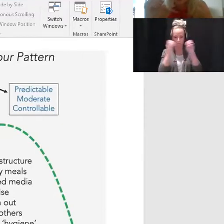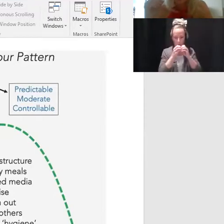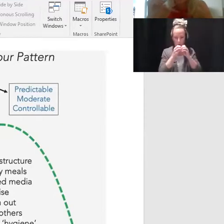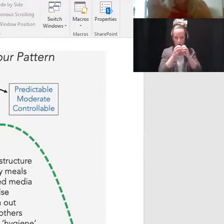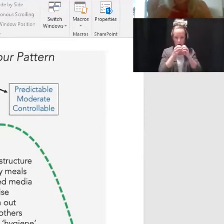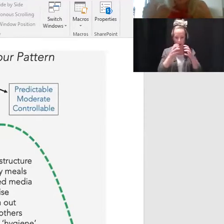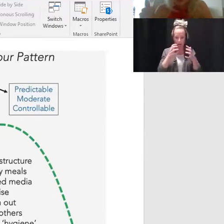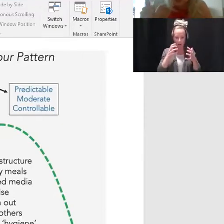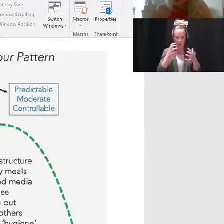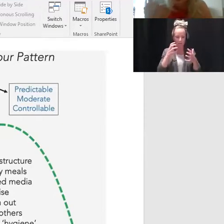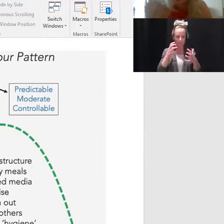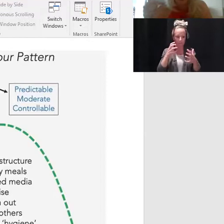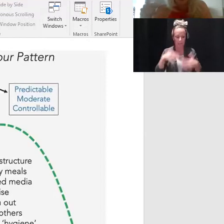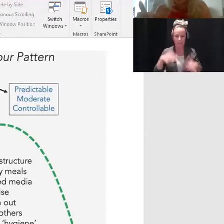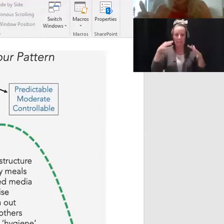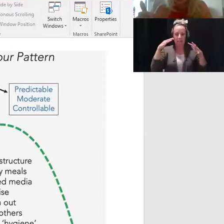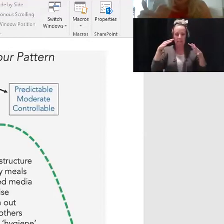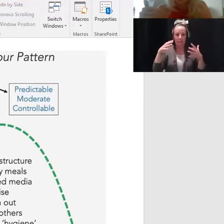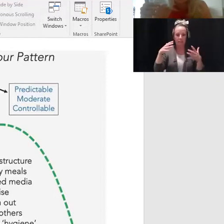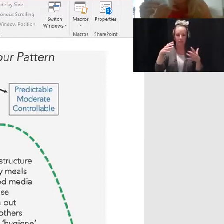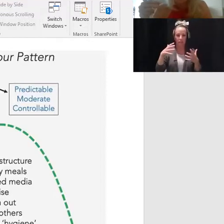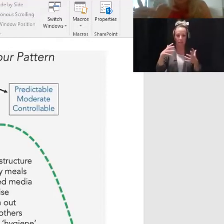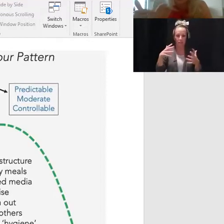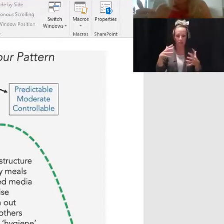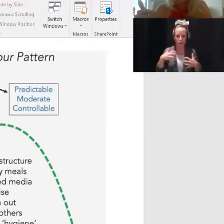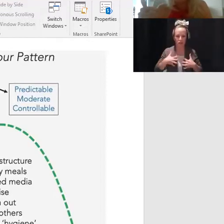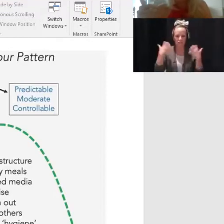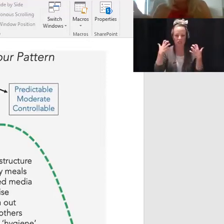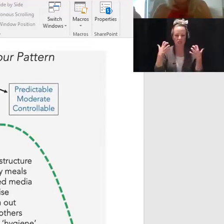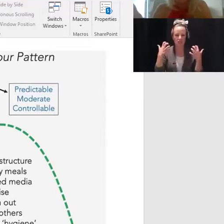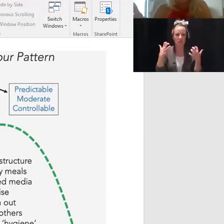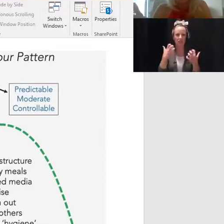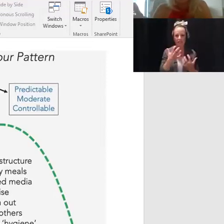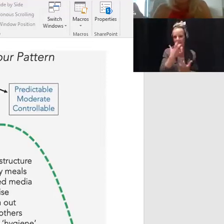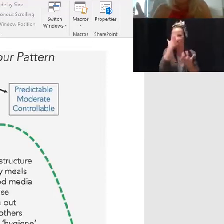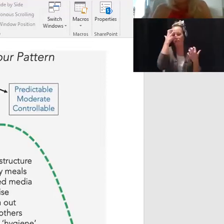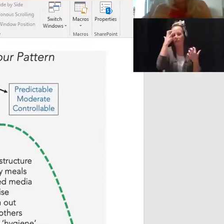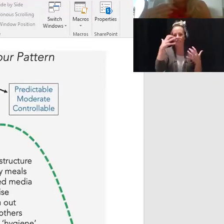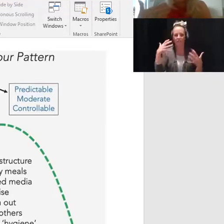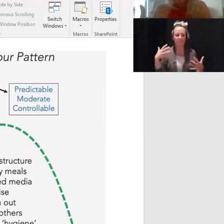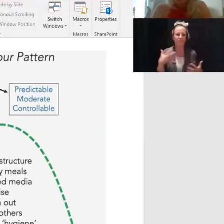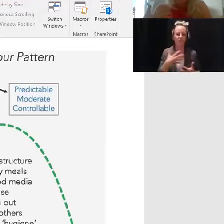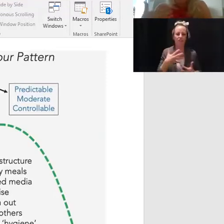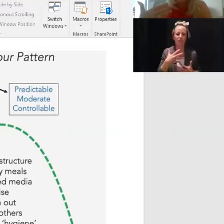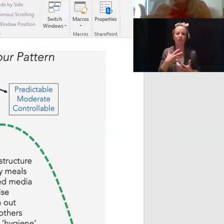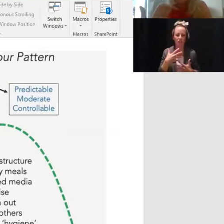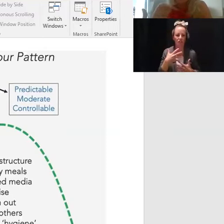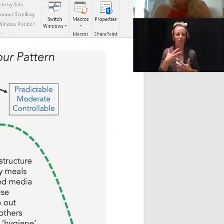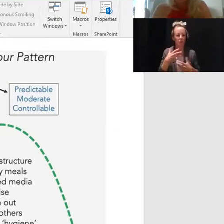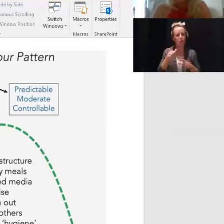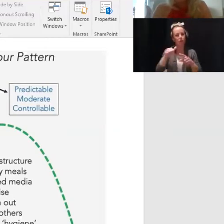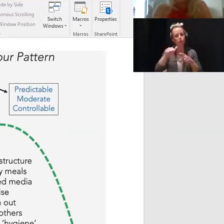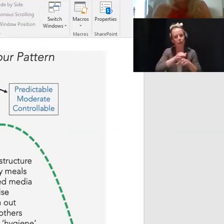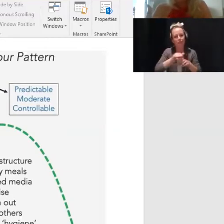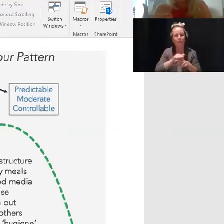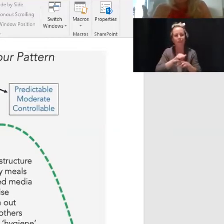for anxiety, aggression, anger, and fear. So really practicing that self